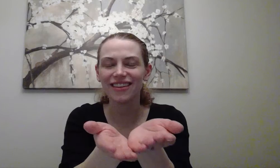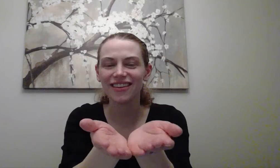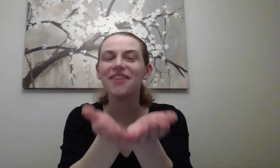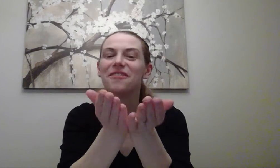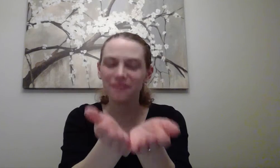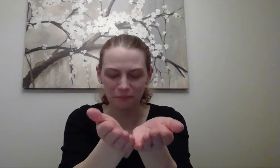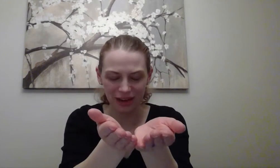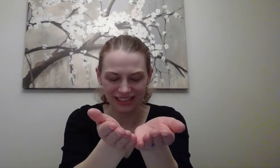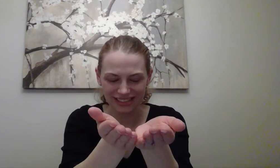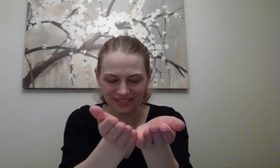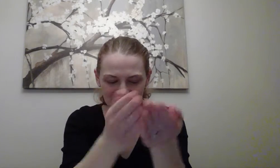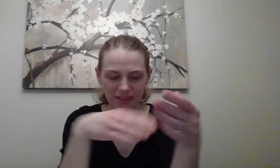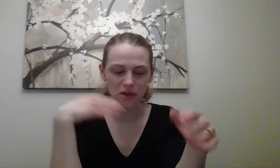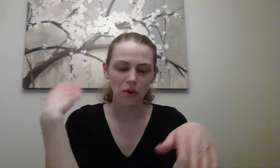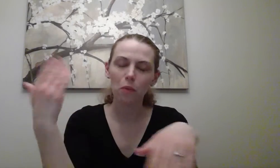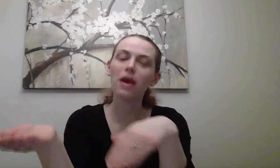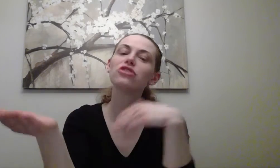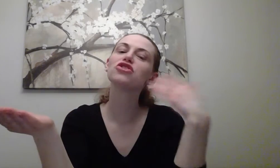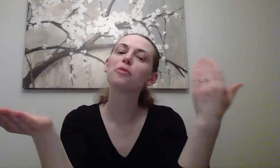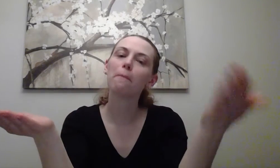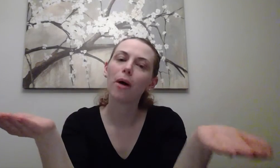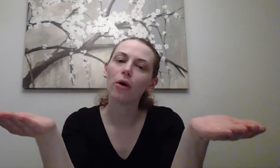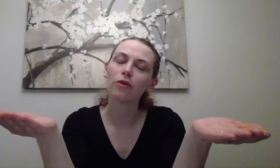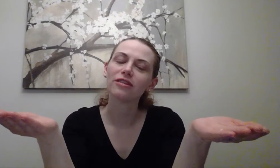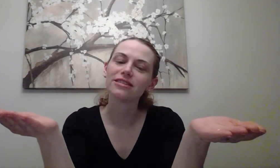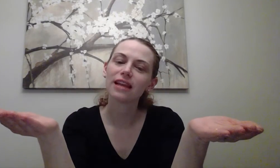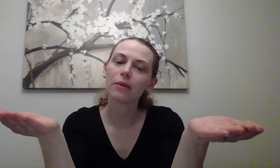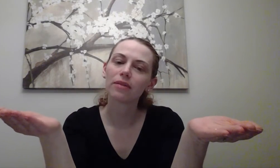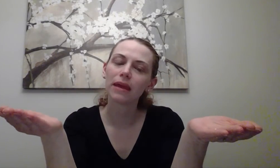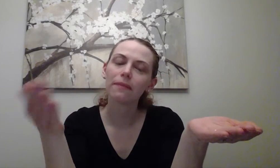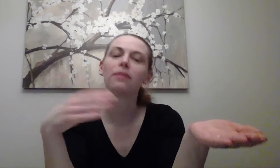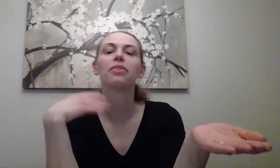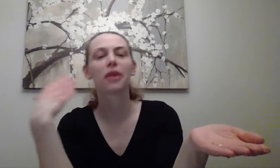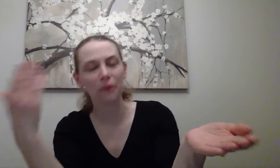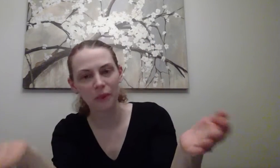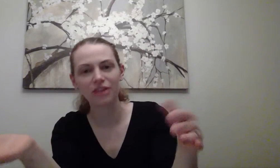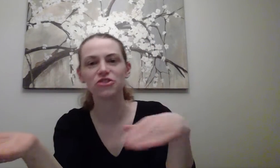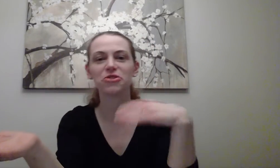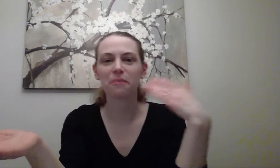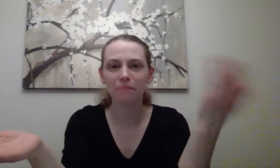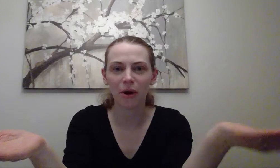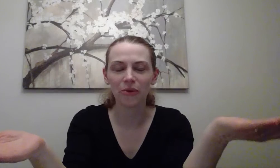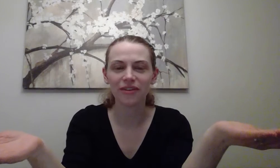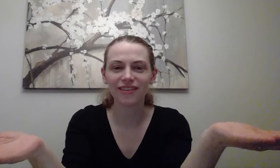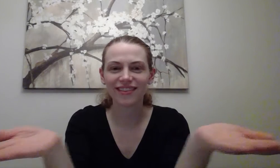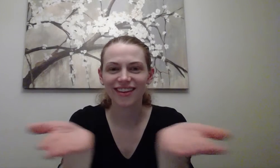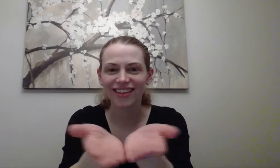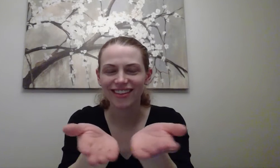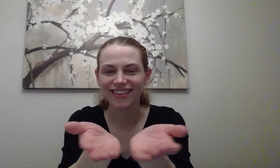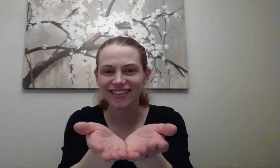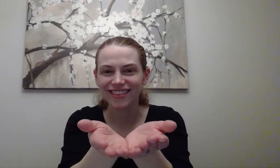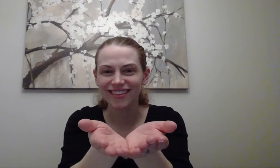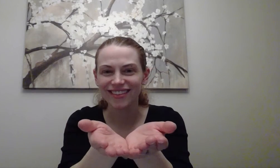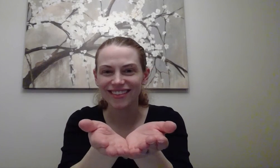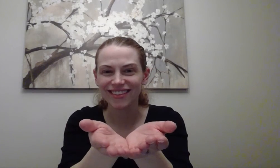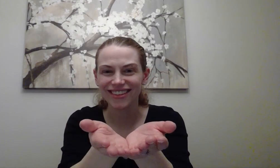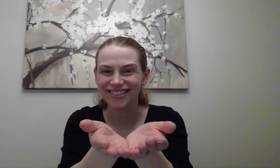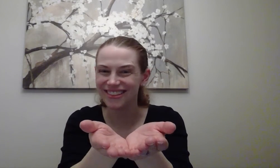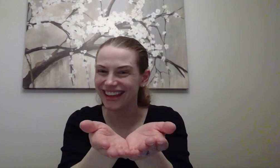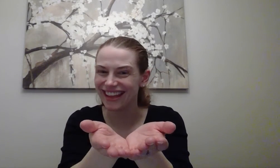Foot. Print. Wish. Bone. Say it with me. Wish. Bone. You do it.